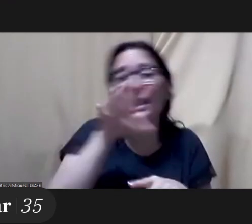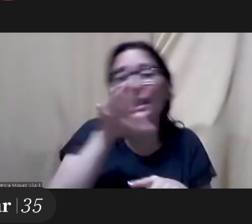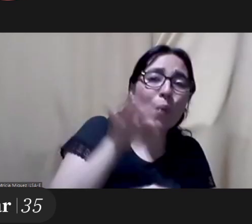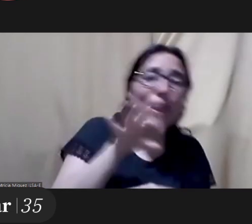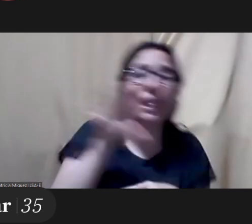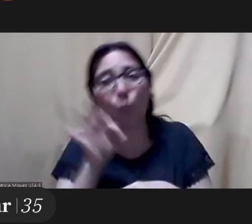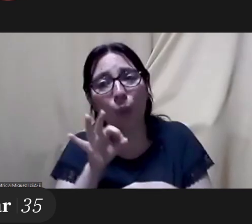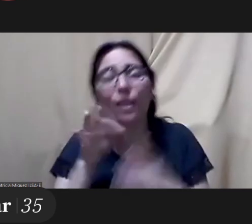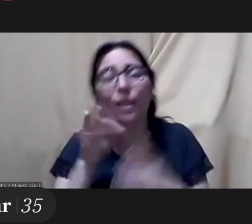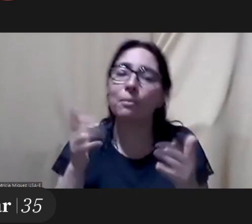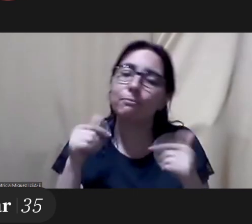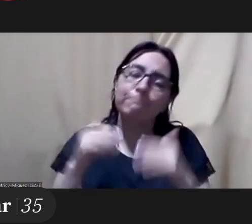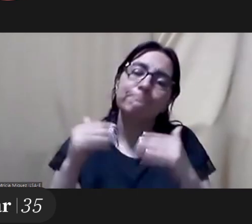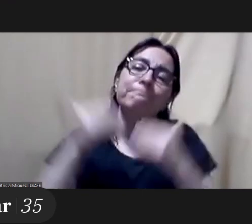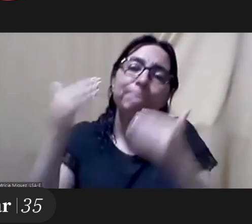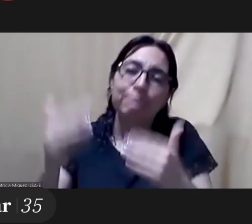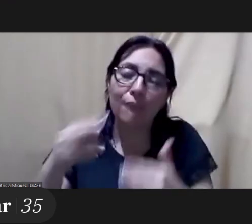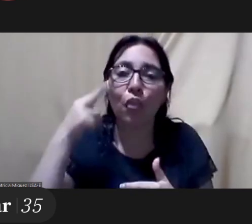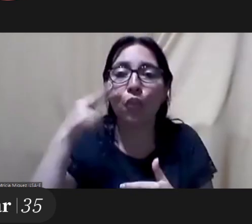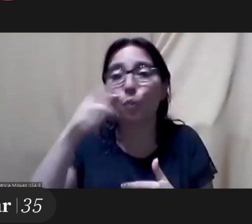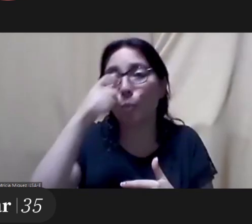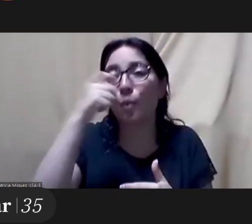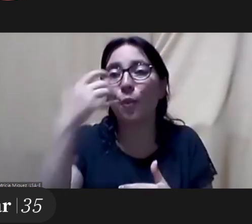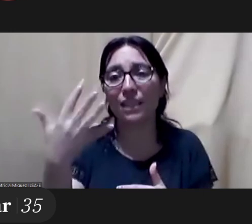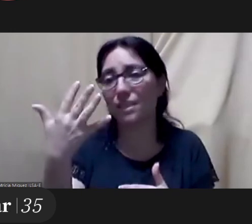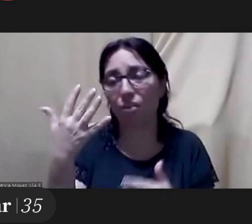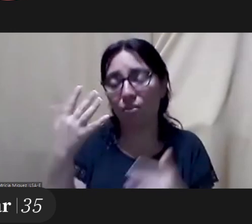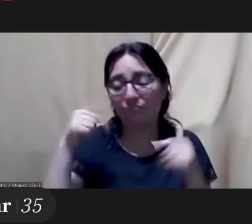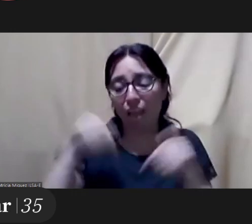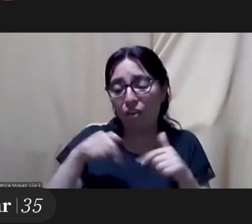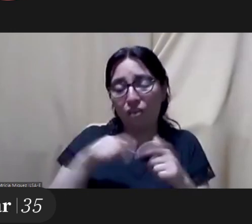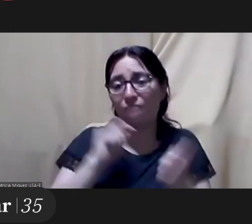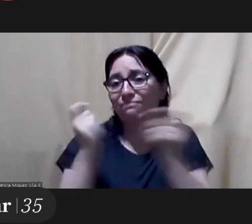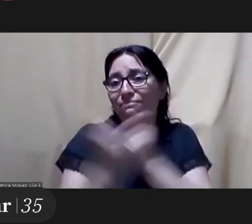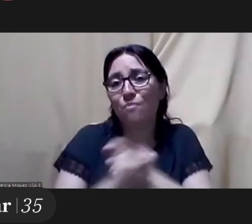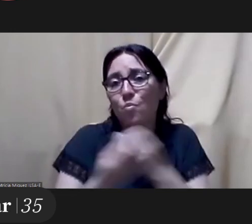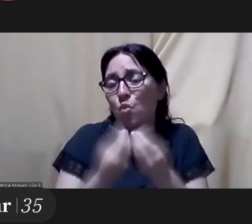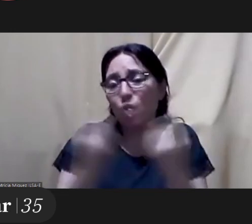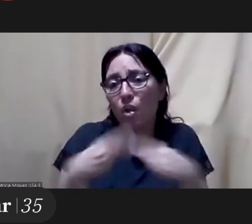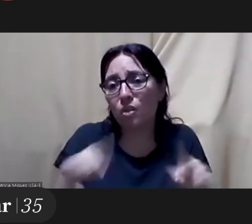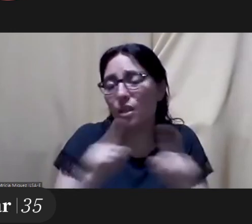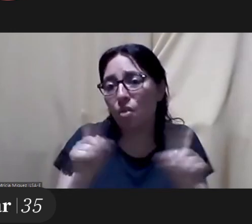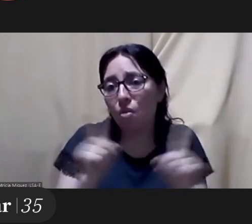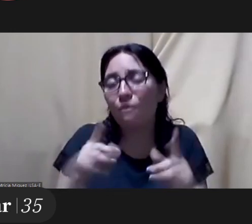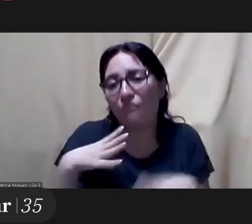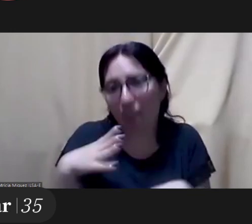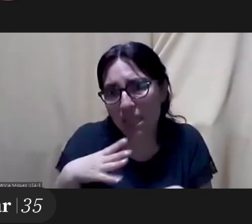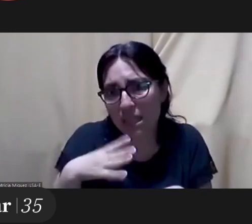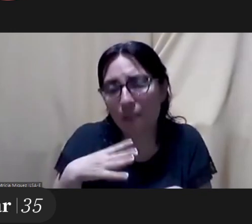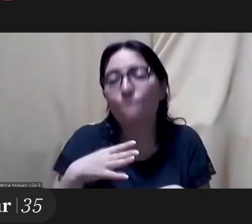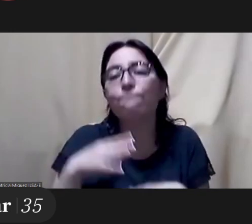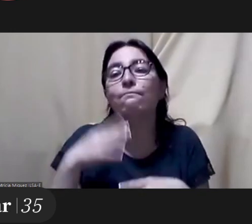that's why the goal was originally 2020 but things haven't changed that much over these past few years